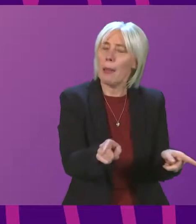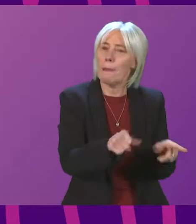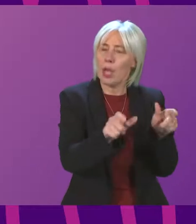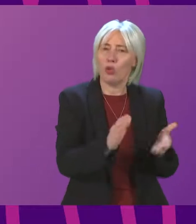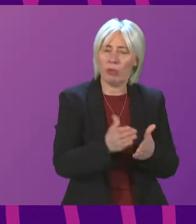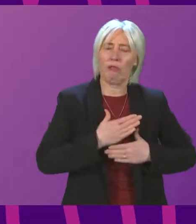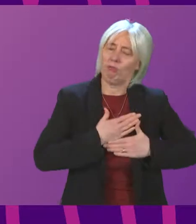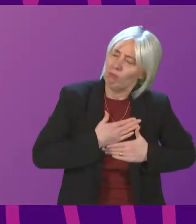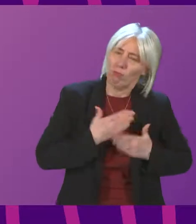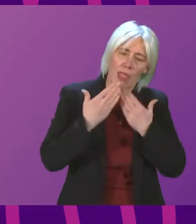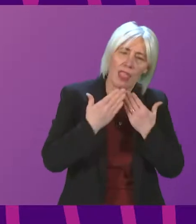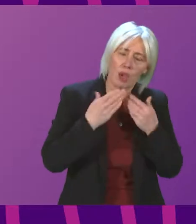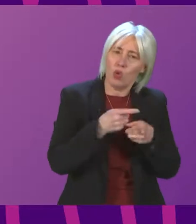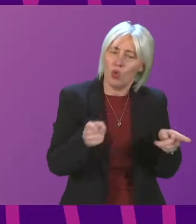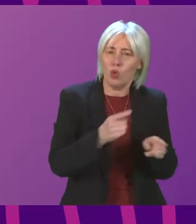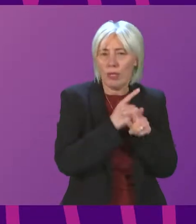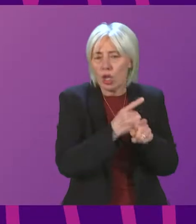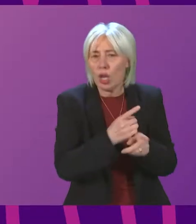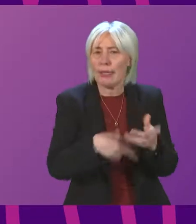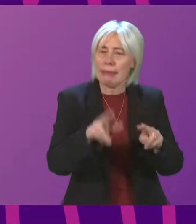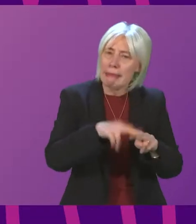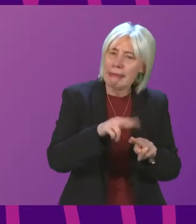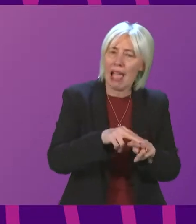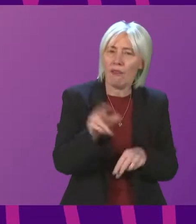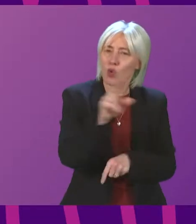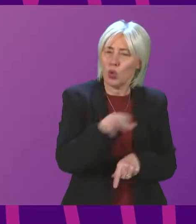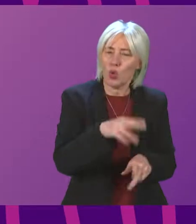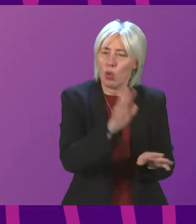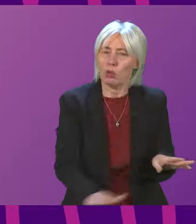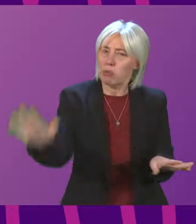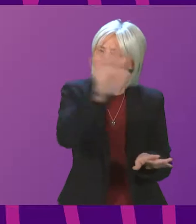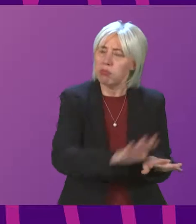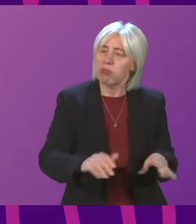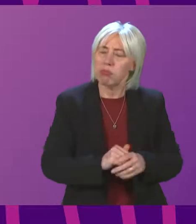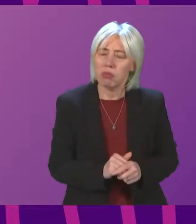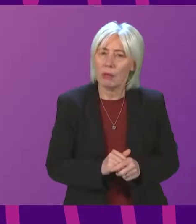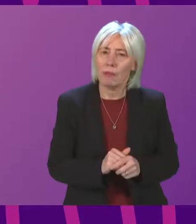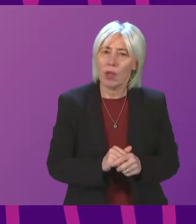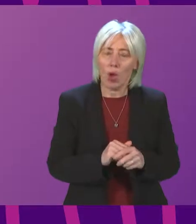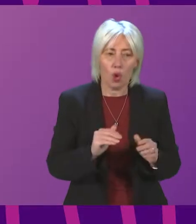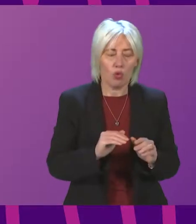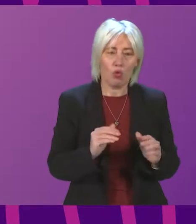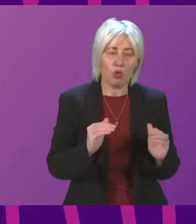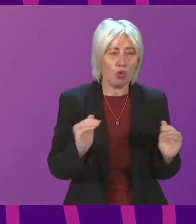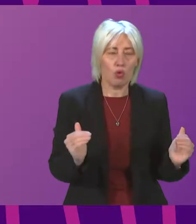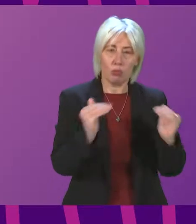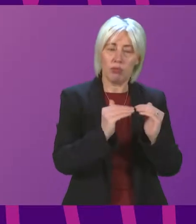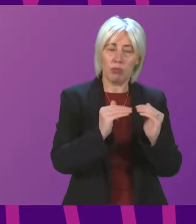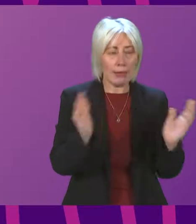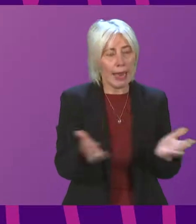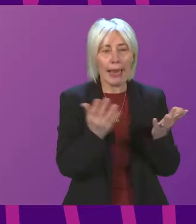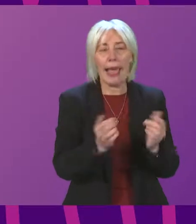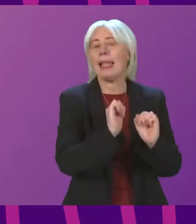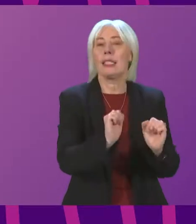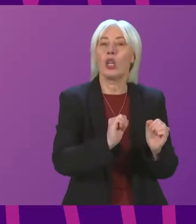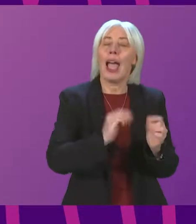heartfelt thanks to them and all the staff in our schools. To complement and enhance school-based support education,